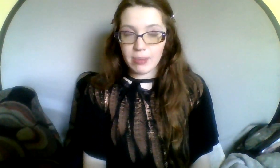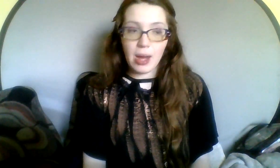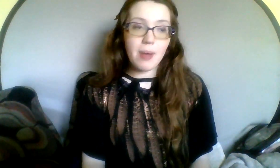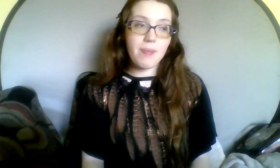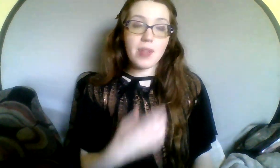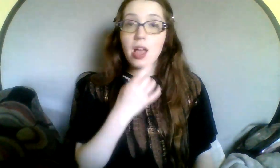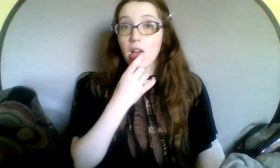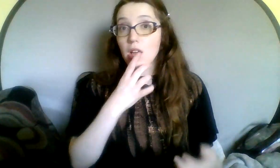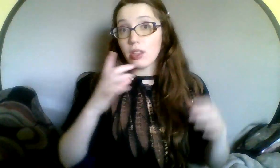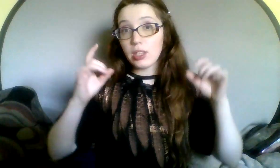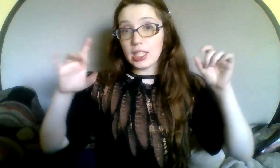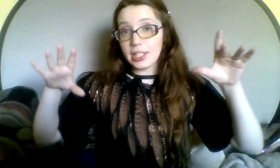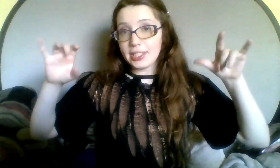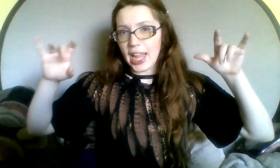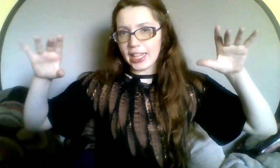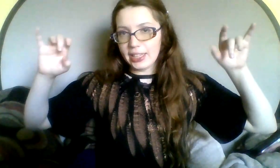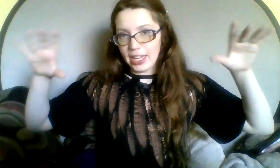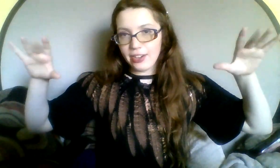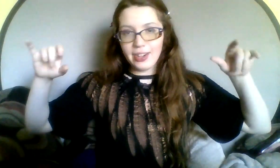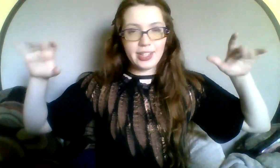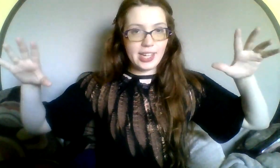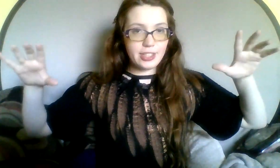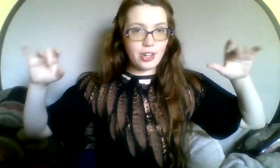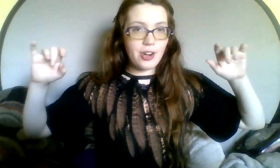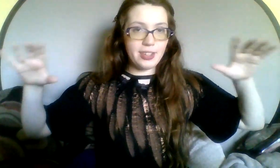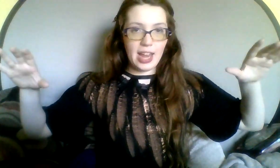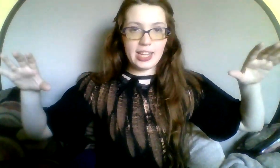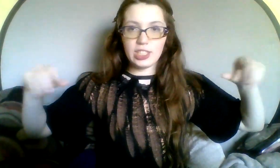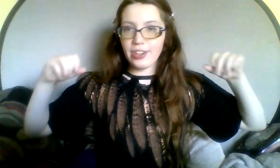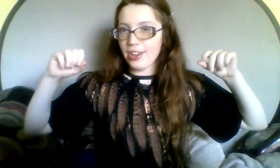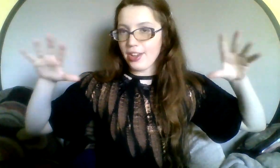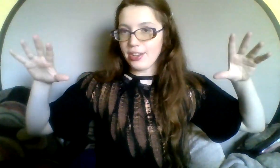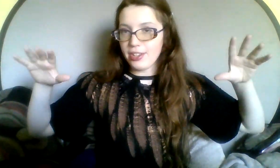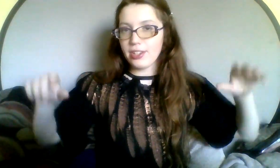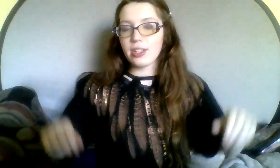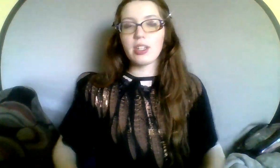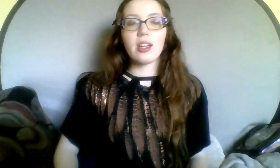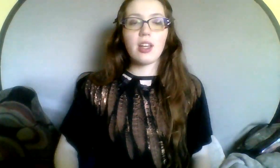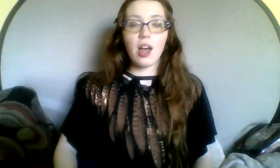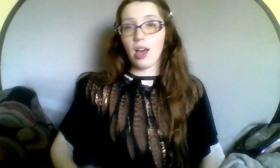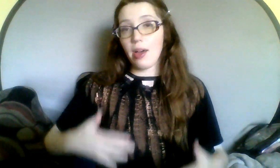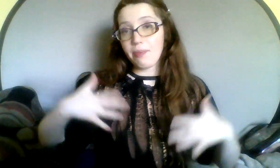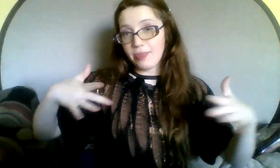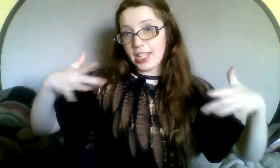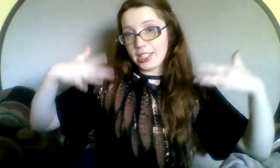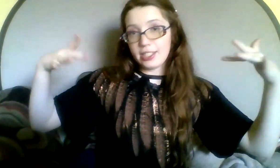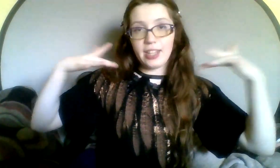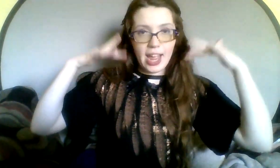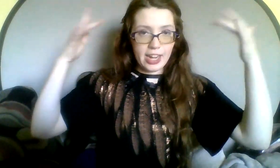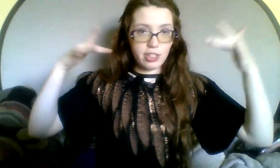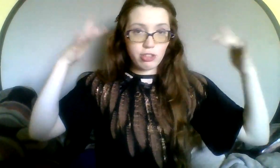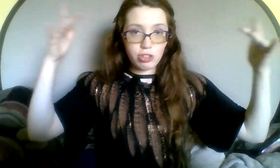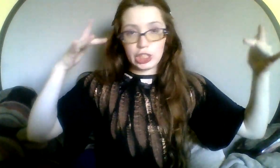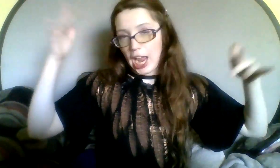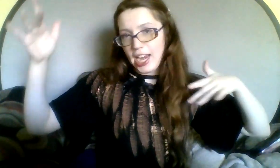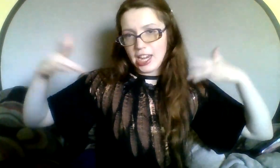Em Up. This is like literally turn lights on. This is like shining,